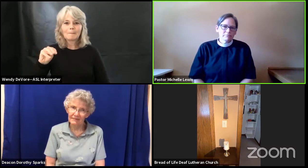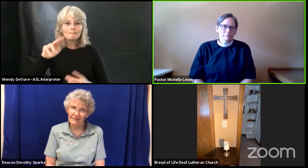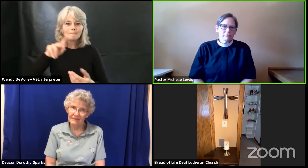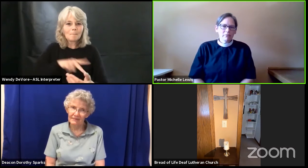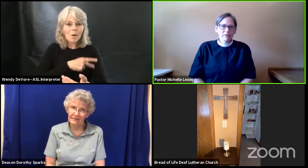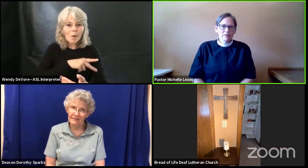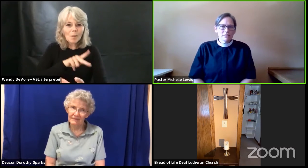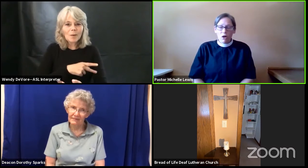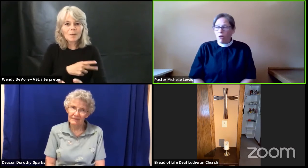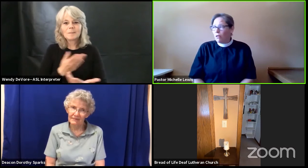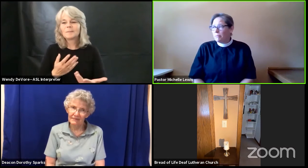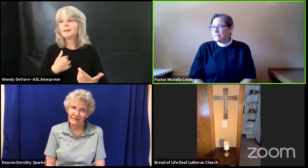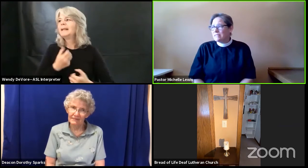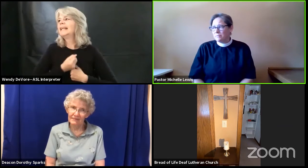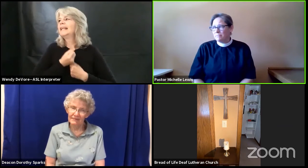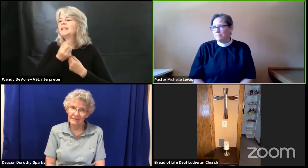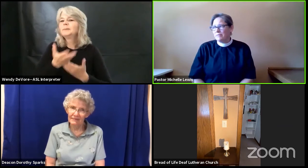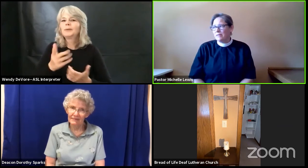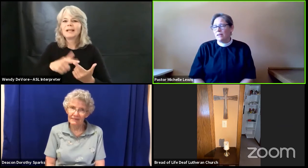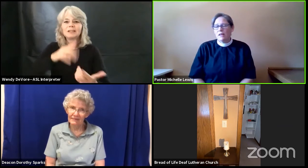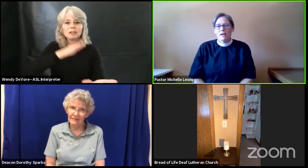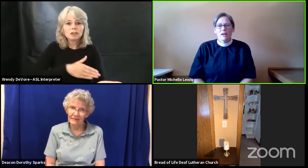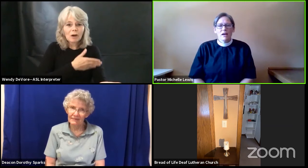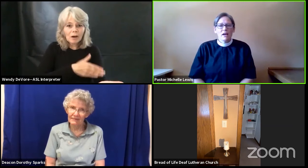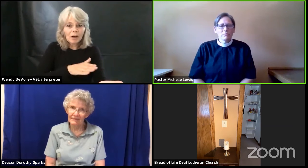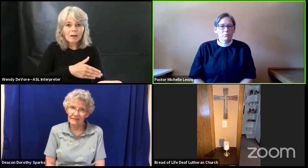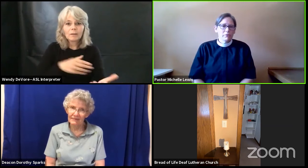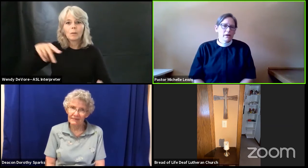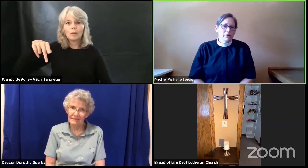psalms and prayers.